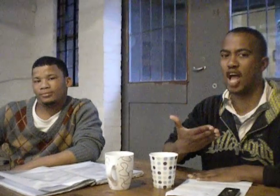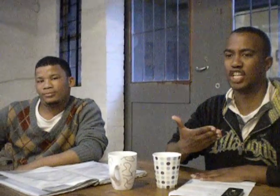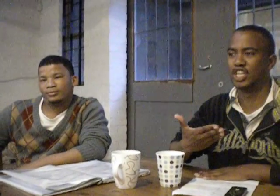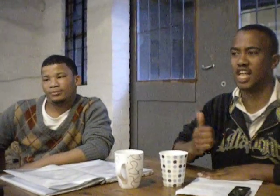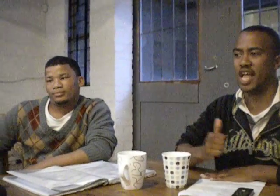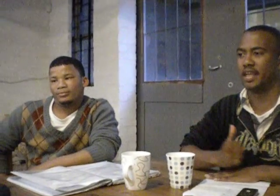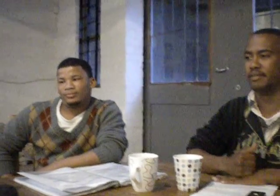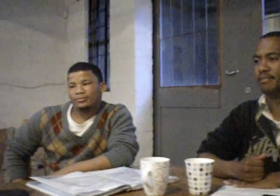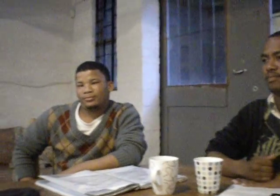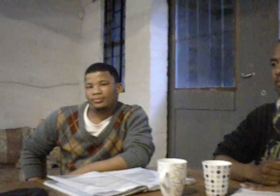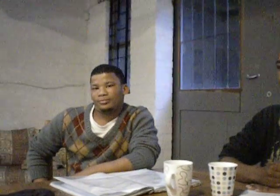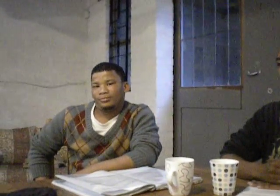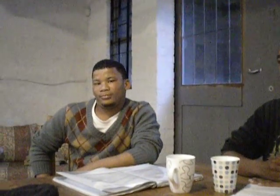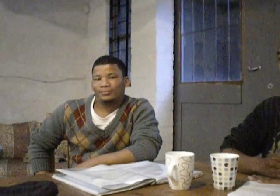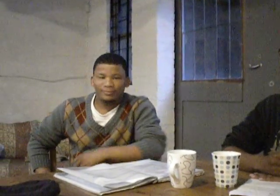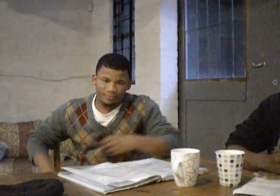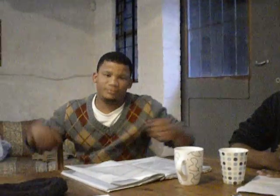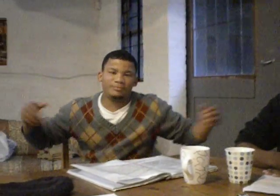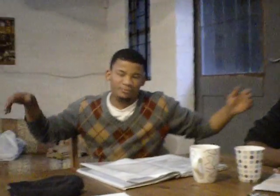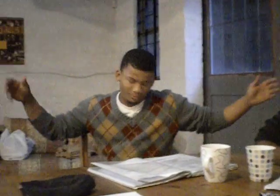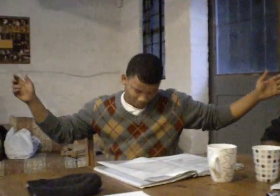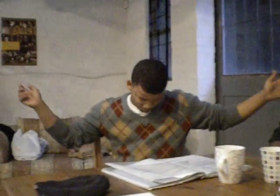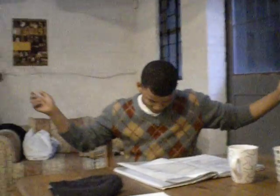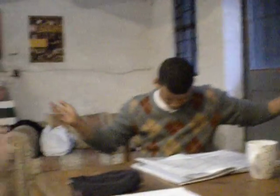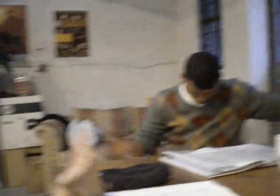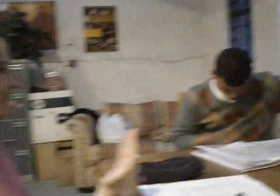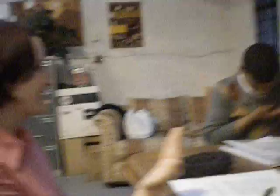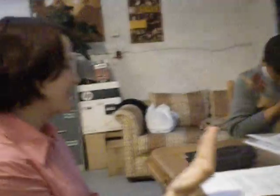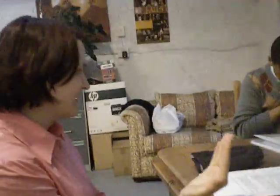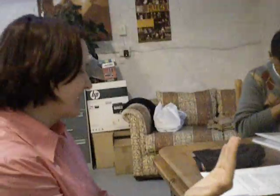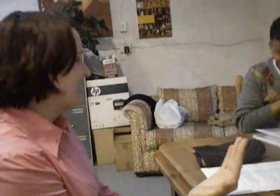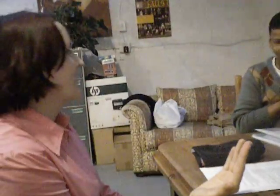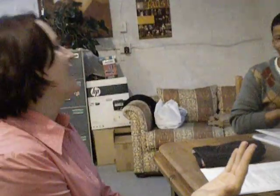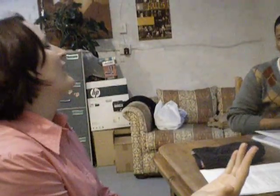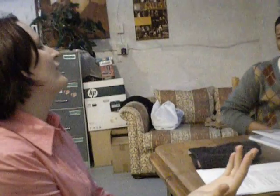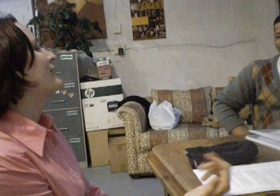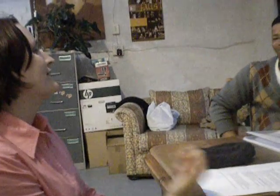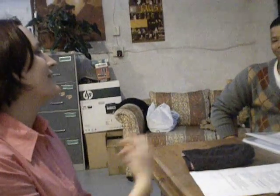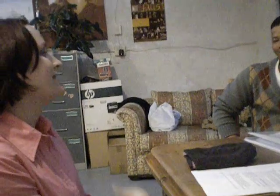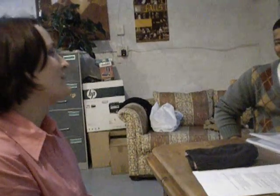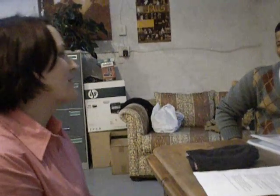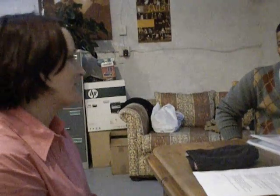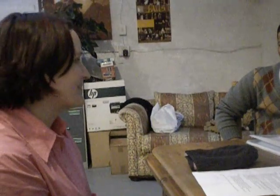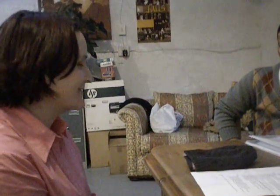Thank you. Thank you. Thank you, guys. Oh my God. Thank you. Thank you. Thank you so much, Marsen.